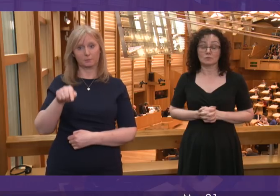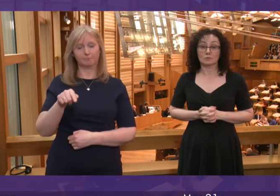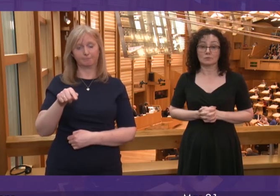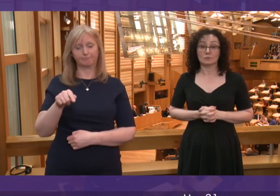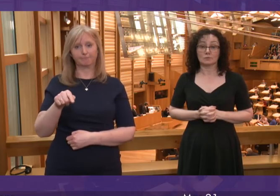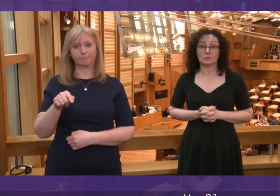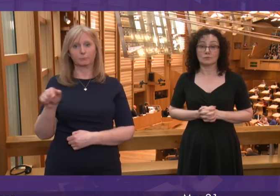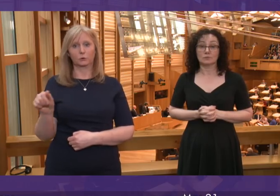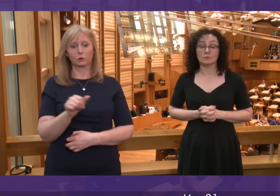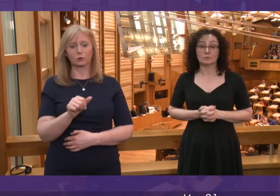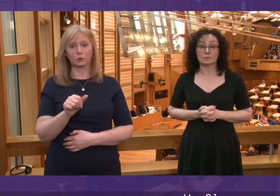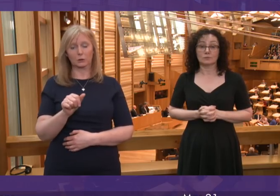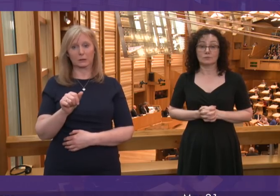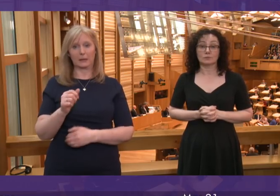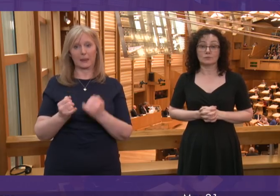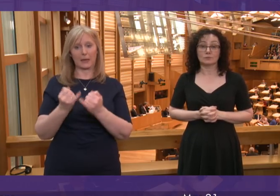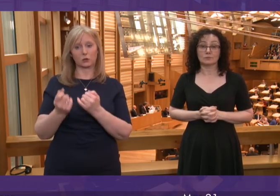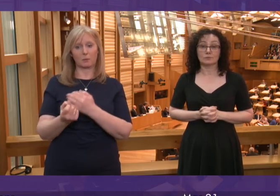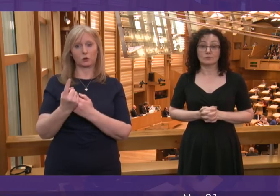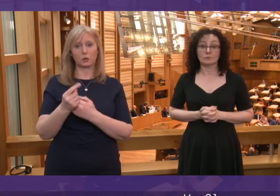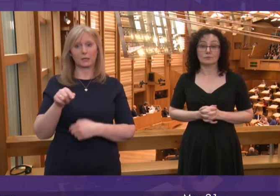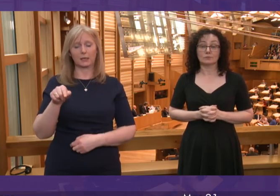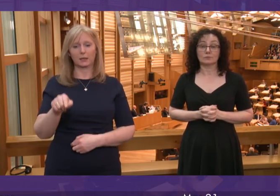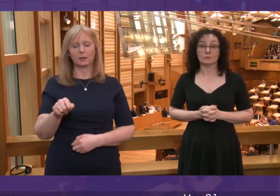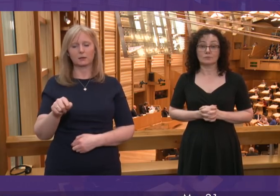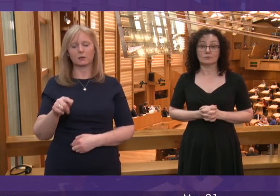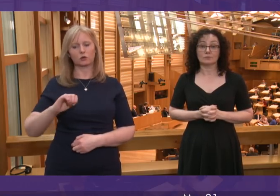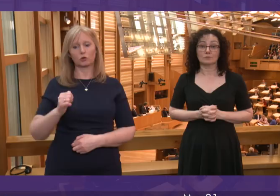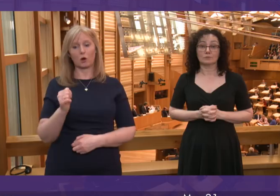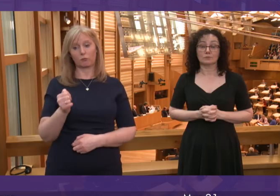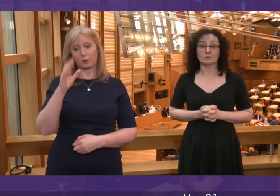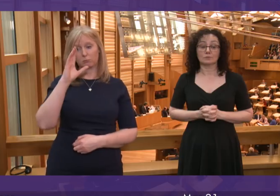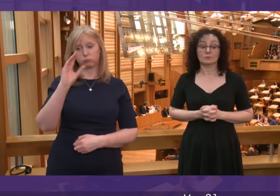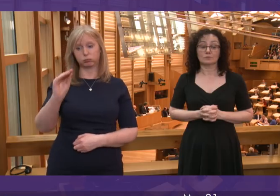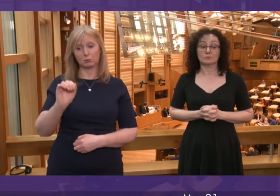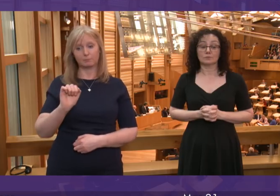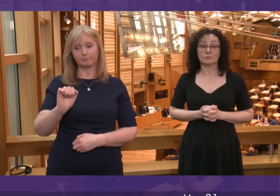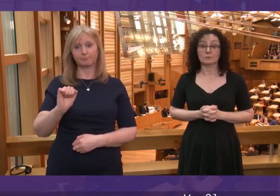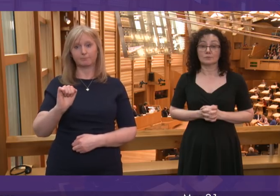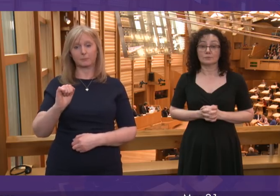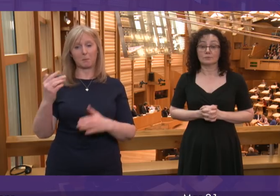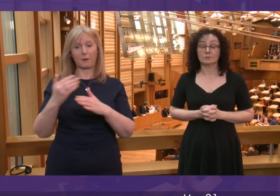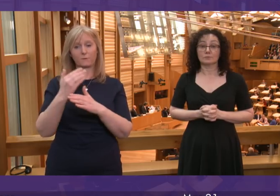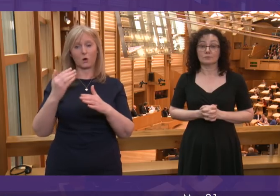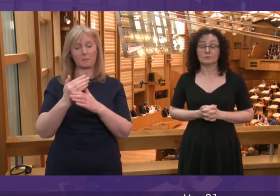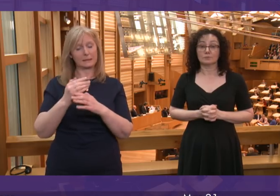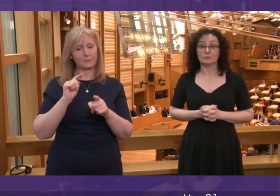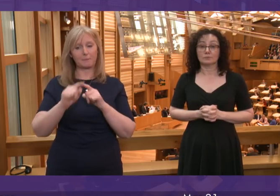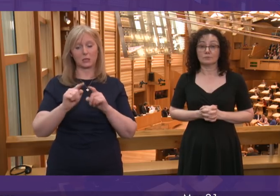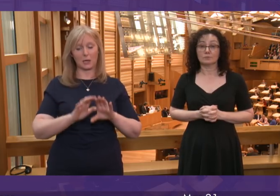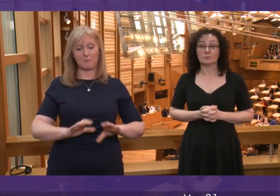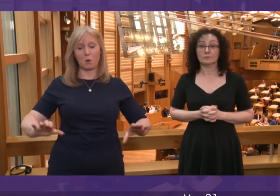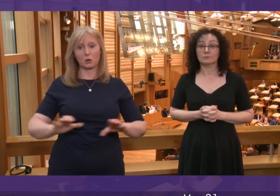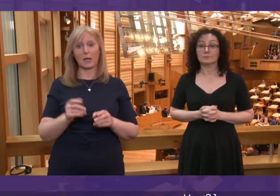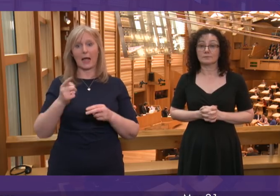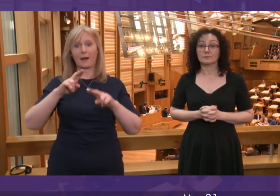of it. ScotRail has been left in no doubt that its recent levels of performance, particularly in the Borders and Fife, have been